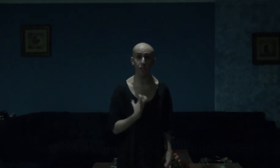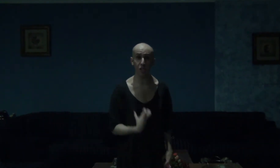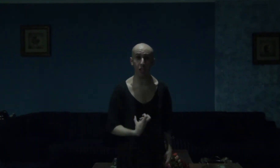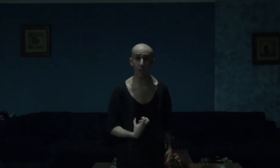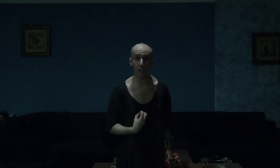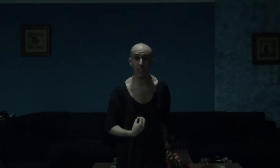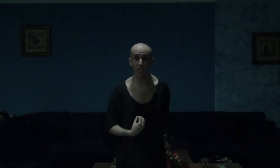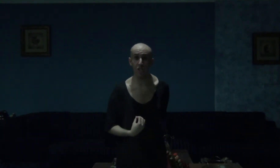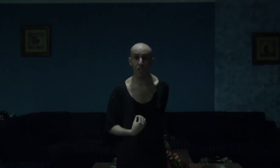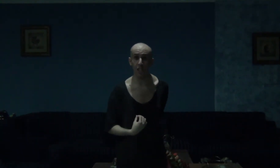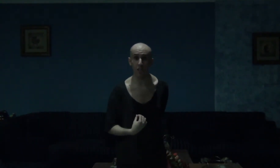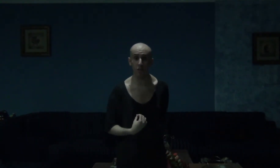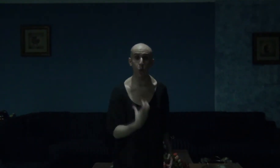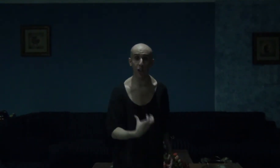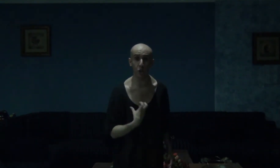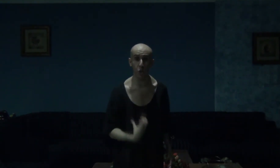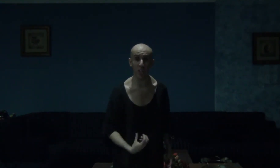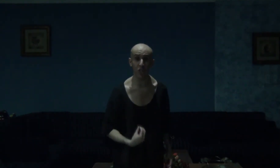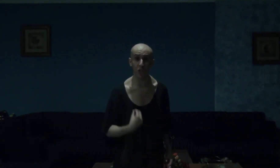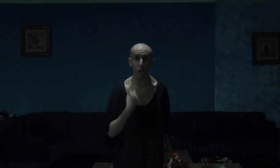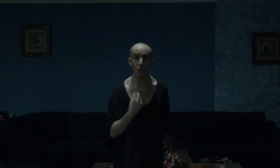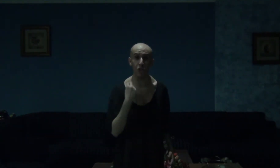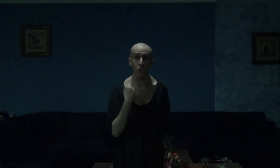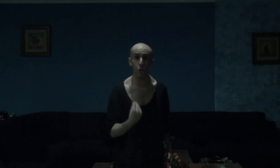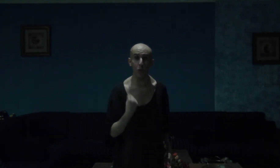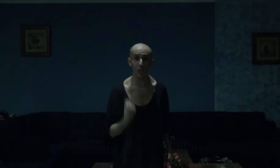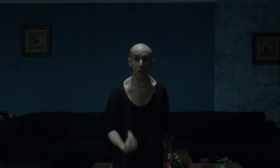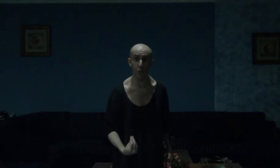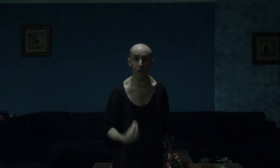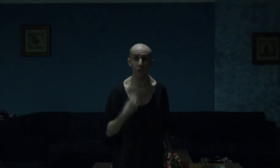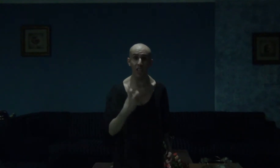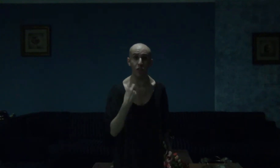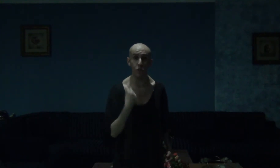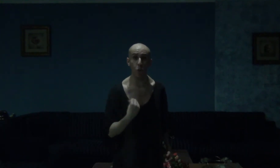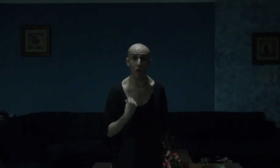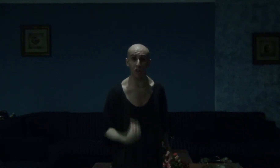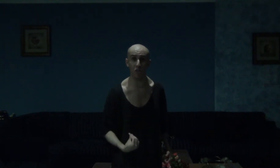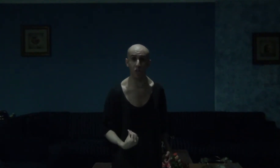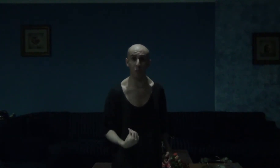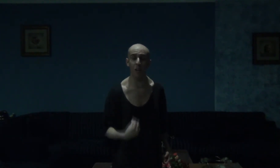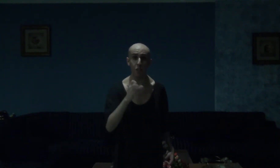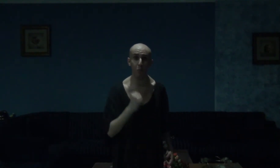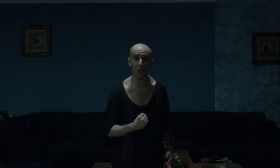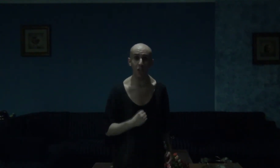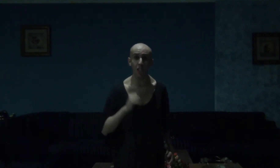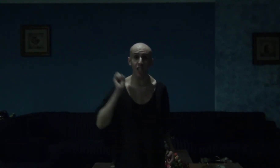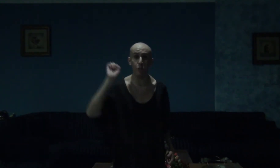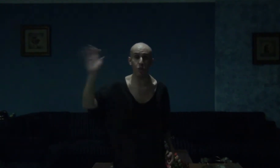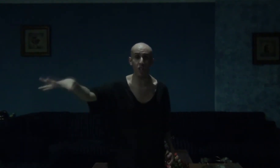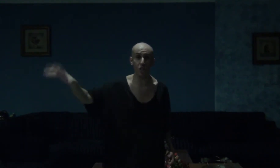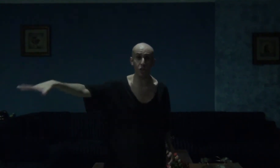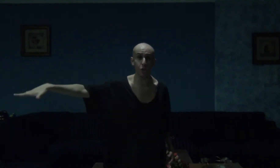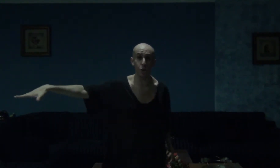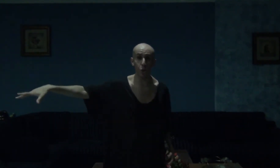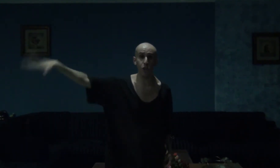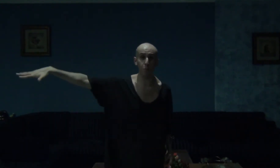this tale, guys and gals, while tragic, was so well told and so awesome, especially in regards to the